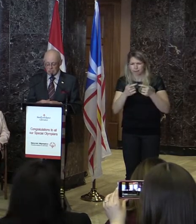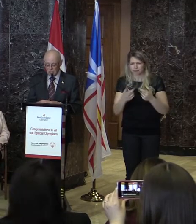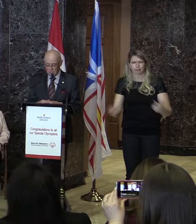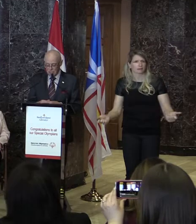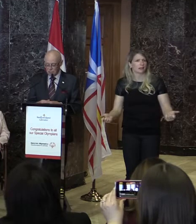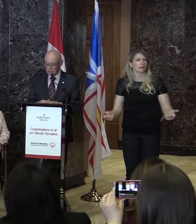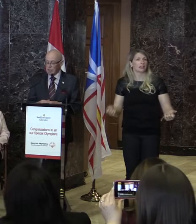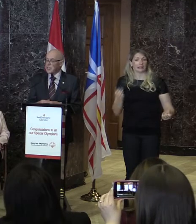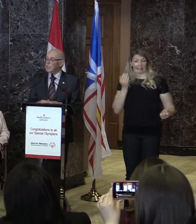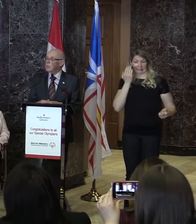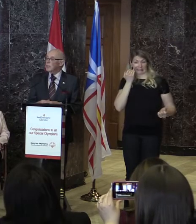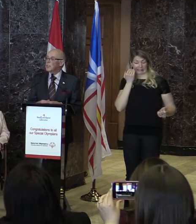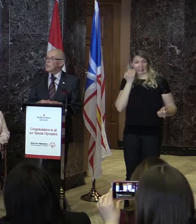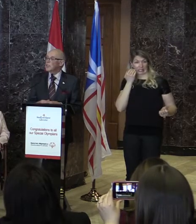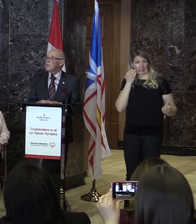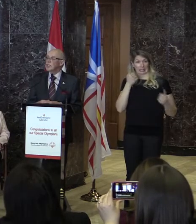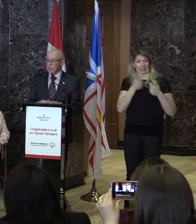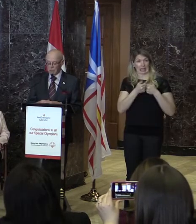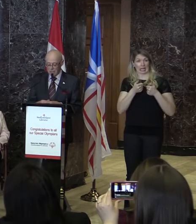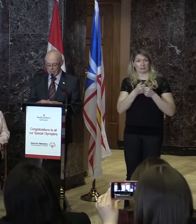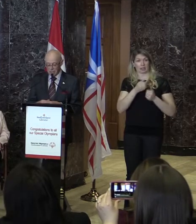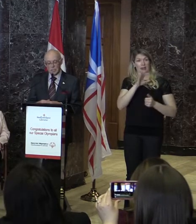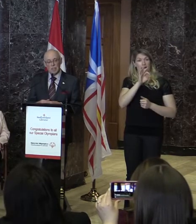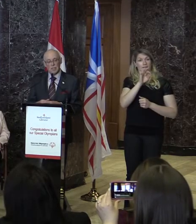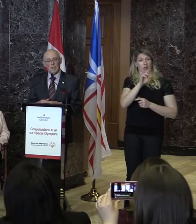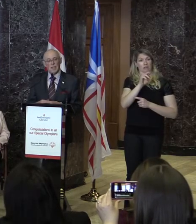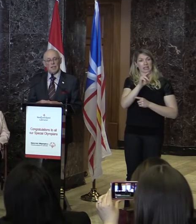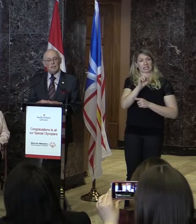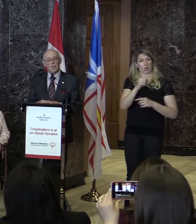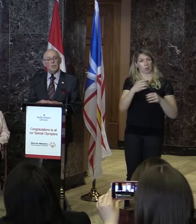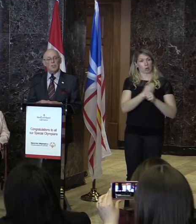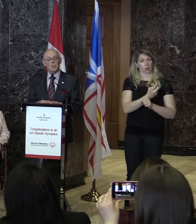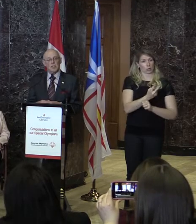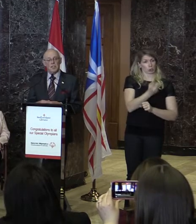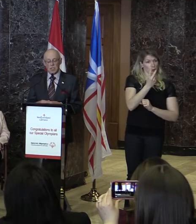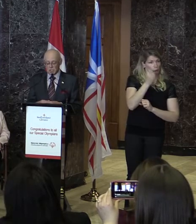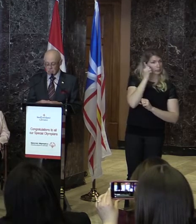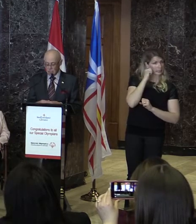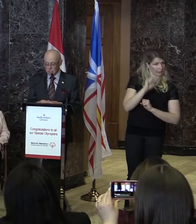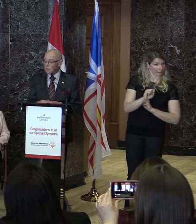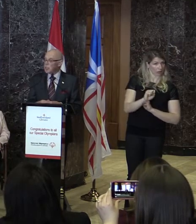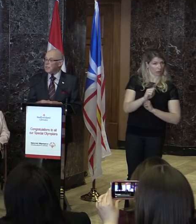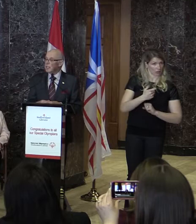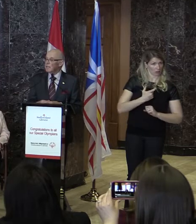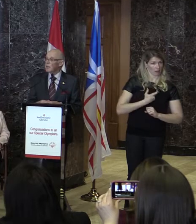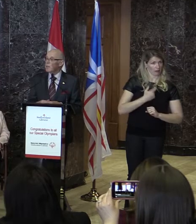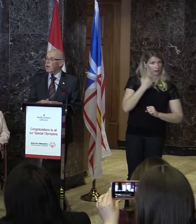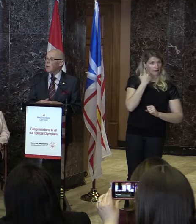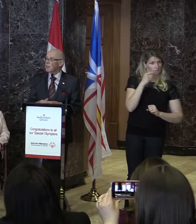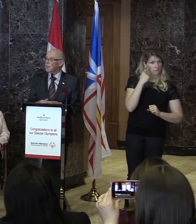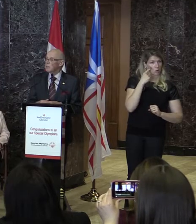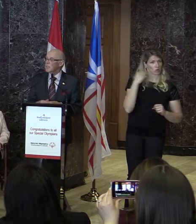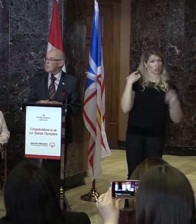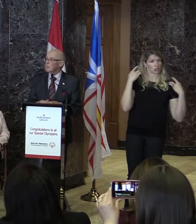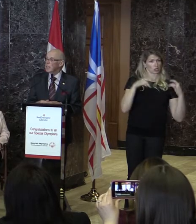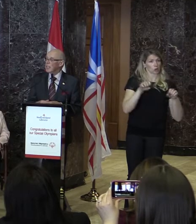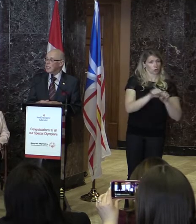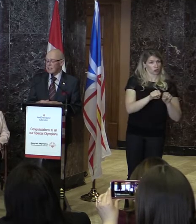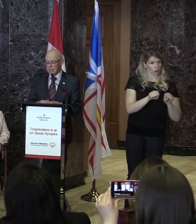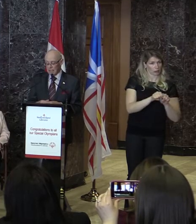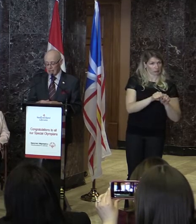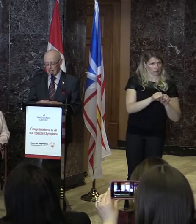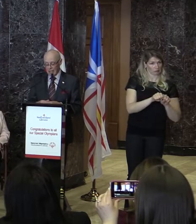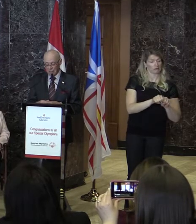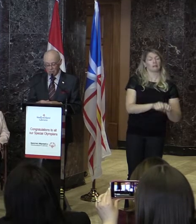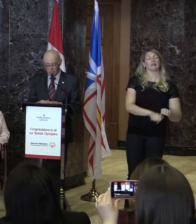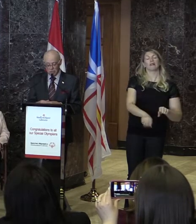Austria, Floressa won two silver medals for 200 meters snowshoeing and four by 100 meters relay